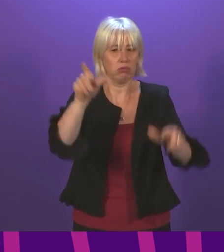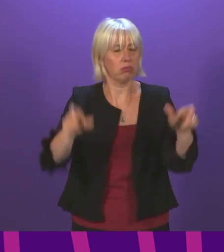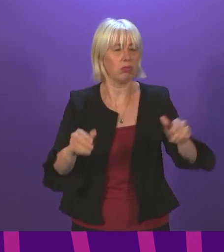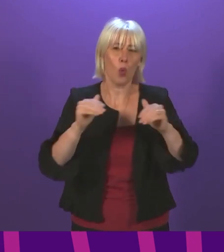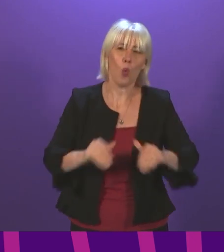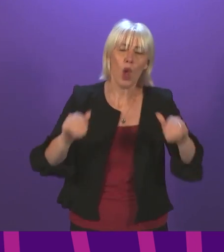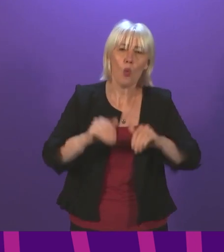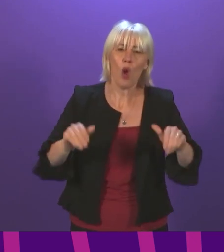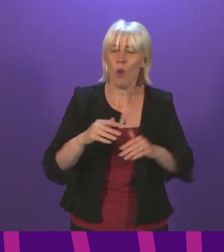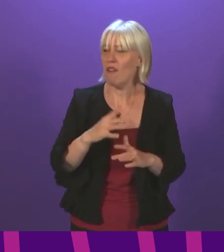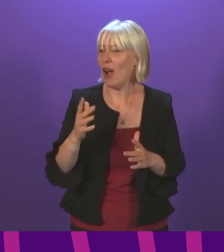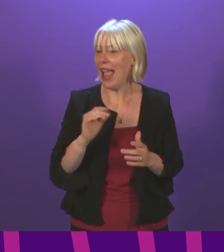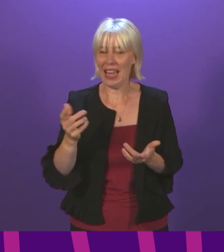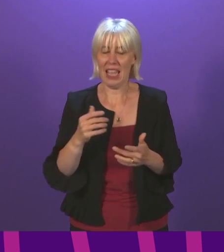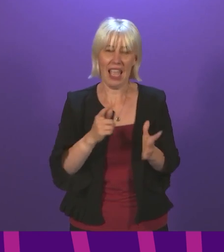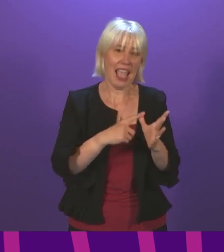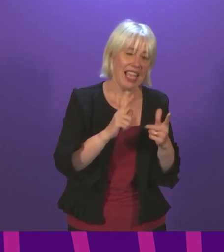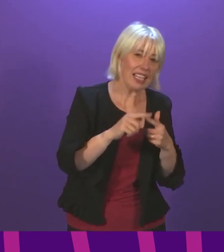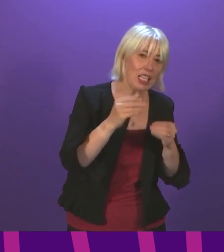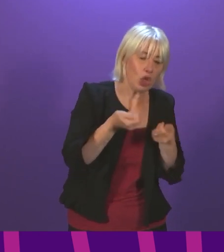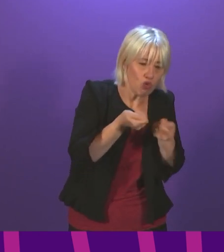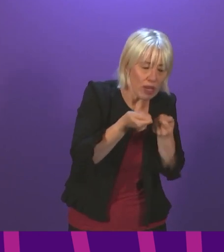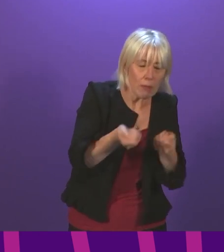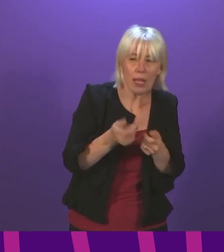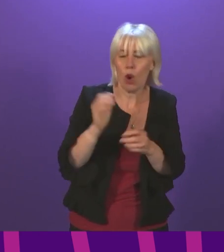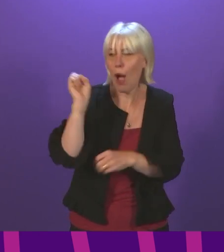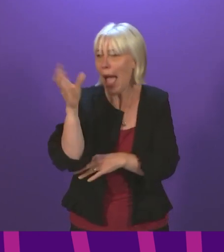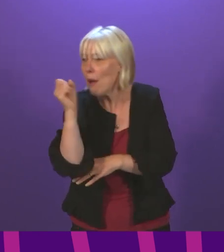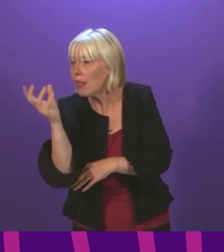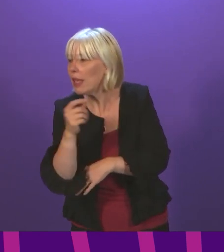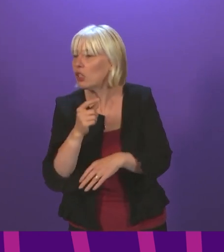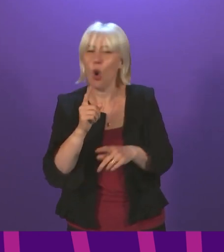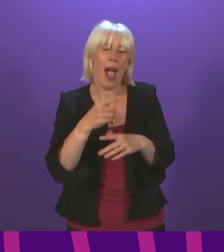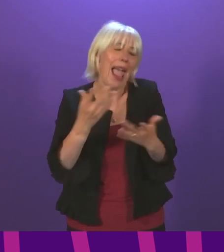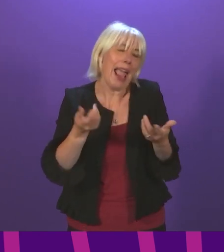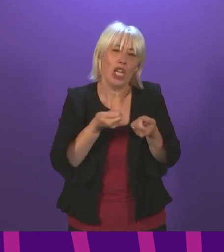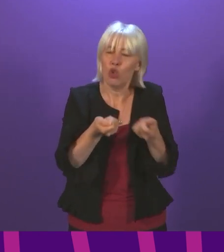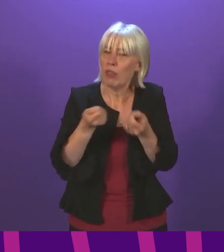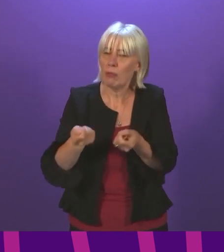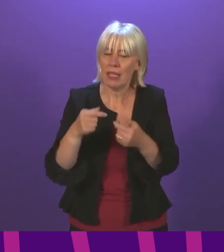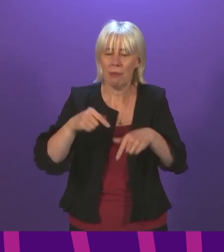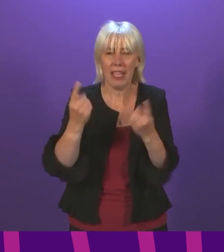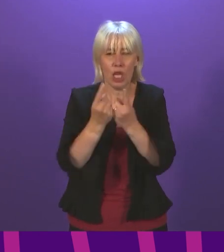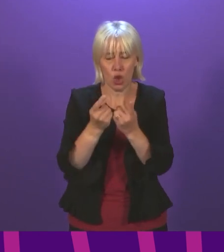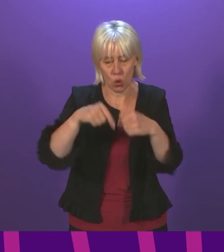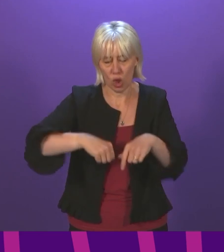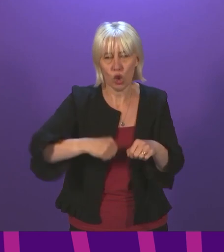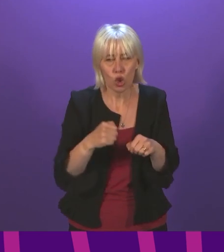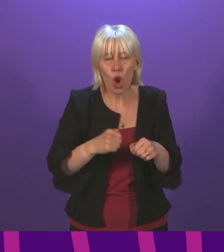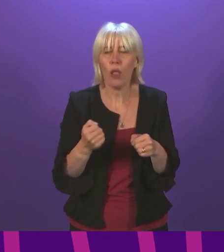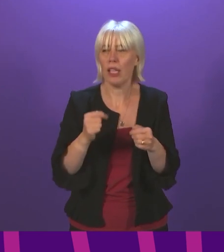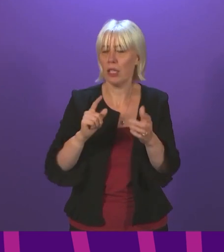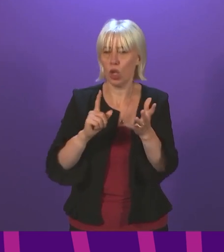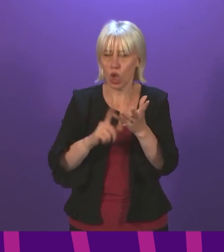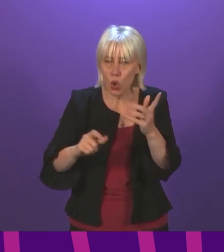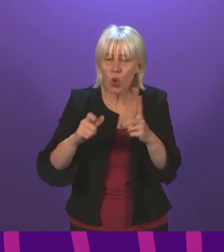whether that's for elective treatment or A&E treatment or indeed for an ambulance. But these issues for Scotland, for other countries across the